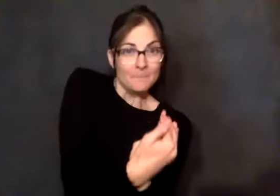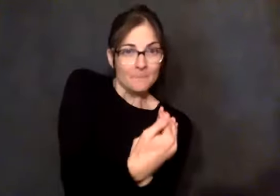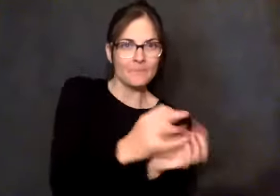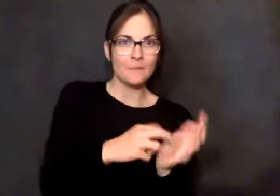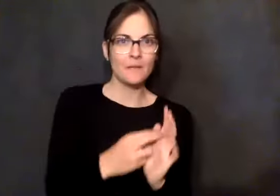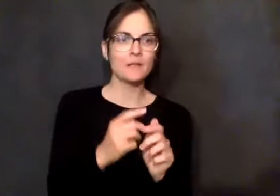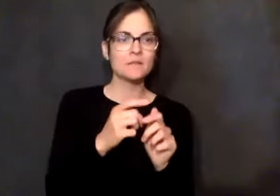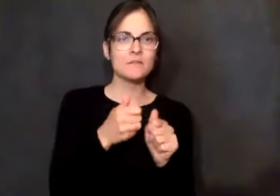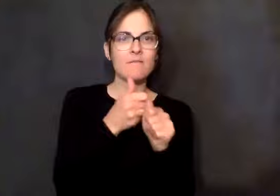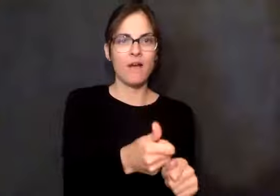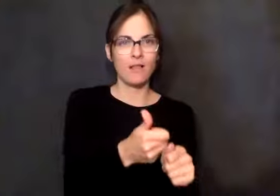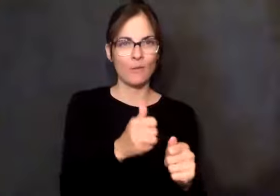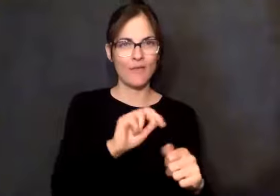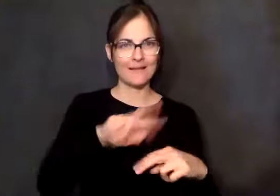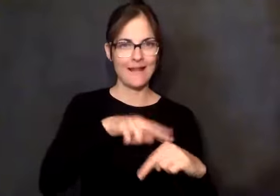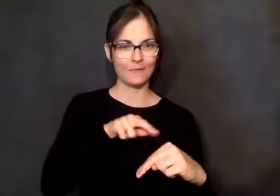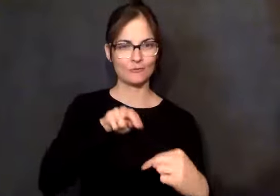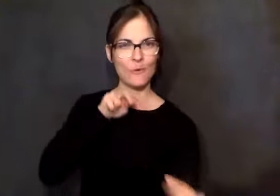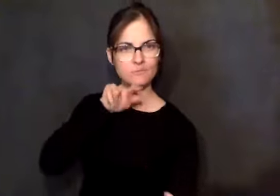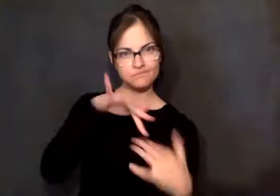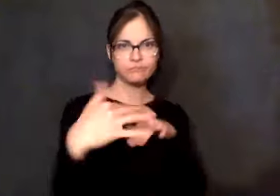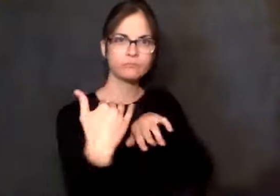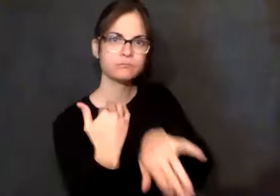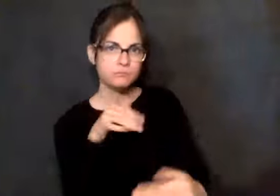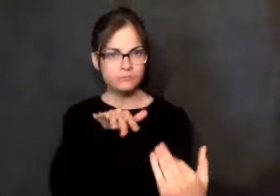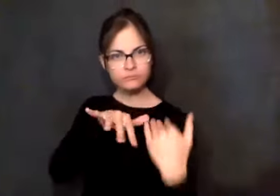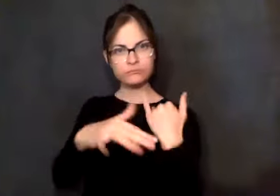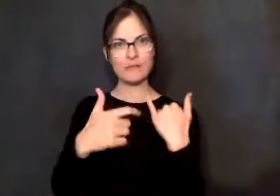shore. And so the guide showed us how to do this. I'm in the front. My dad's in the back.